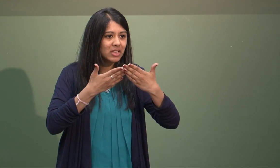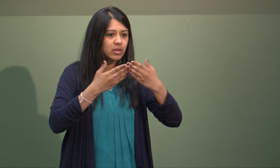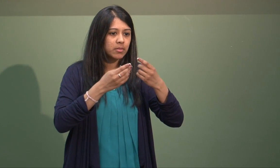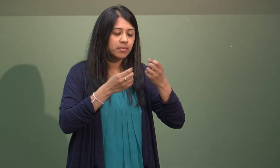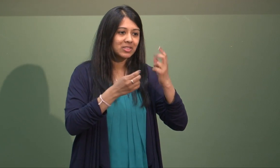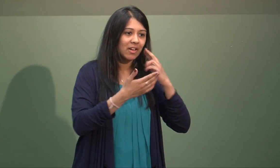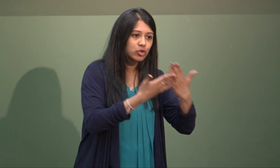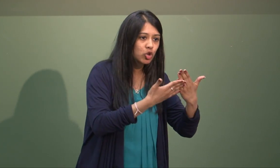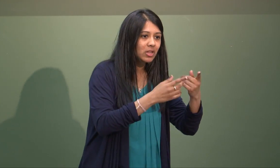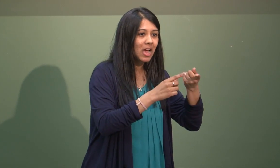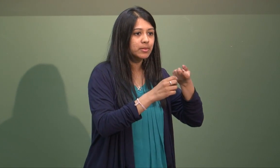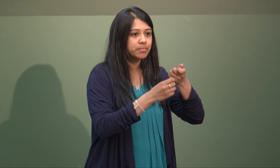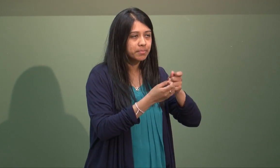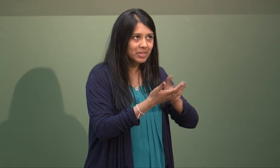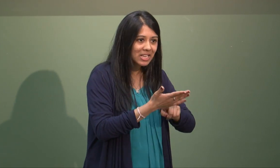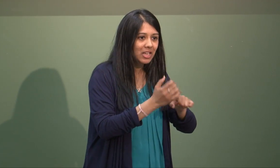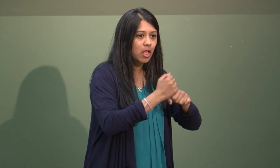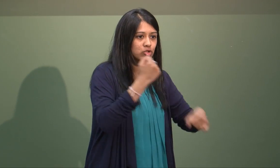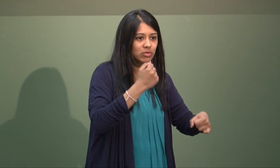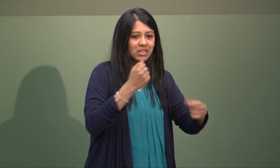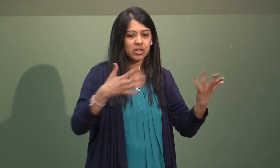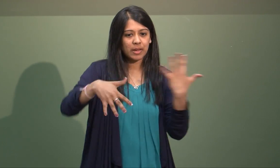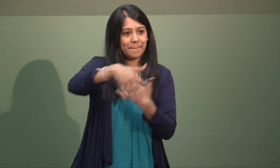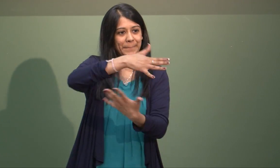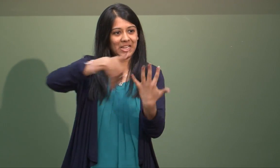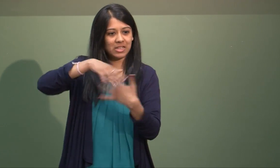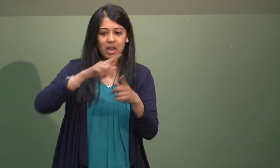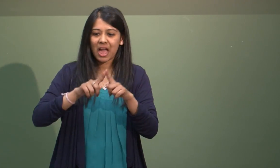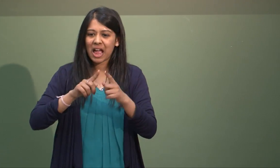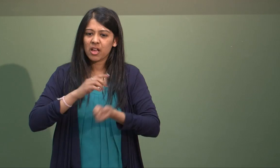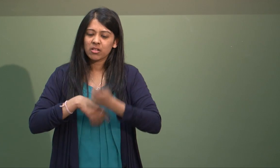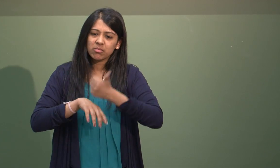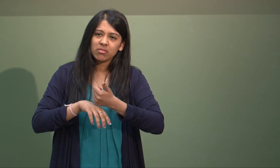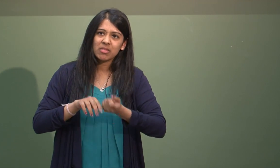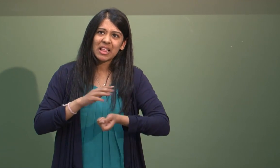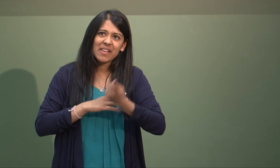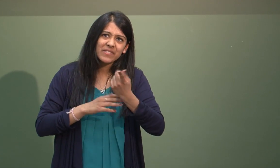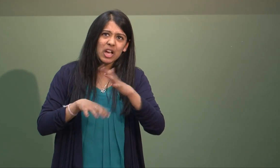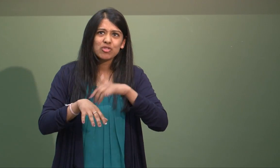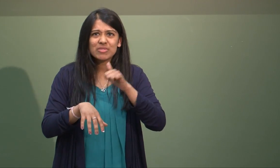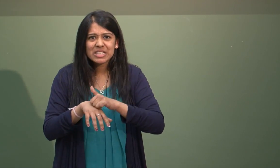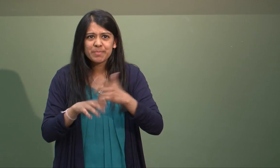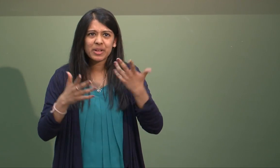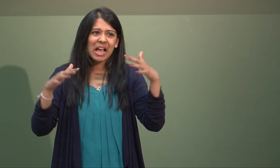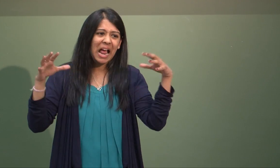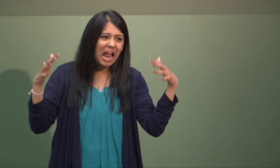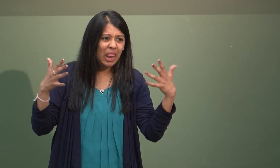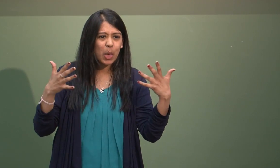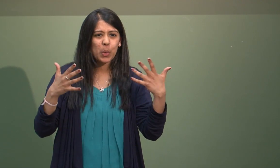hearing students, who maybe are studying deaf studies, BSL degrees and so on. And there's a mixture of various people who come to the events and they